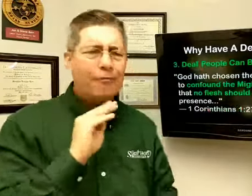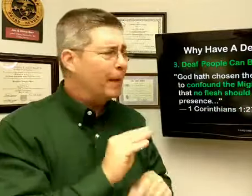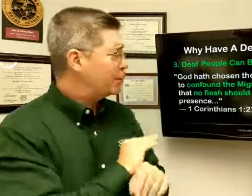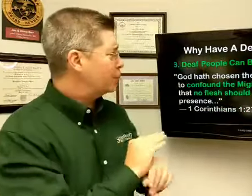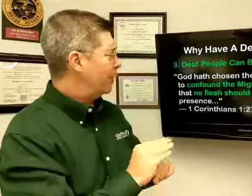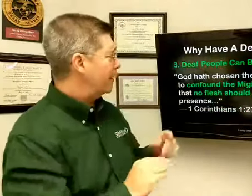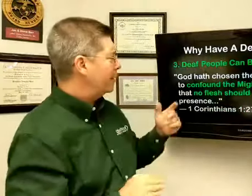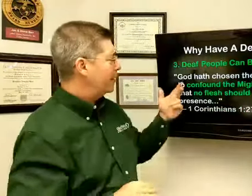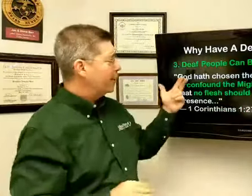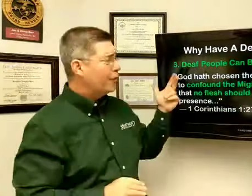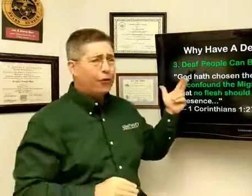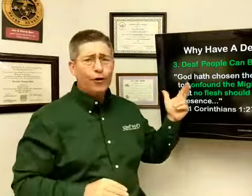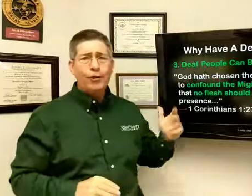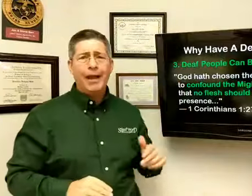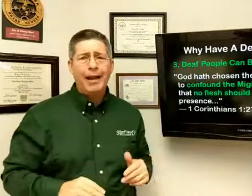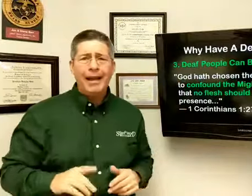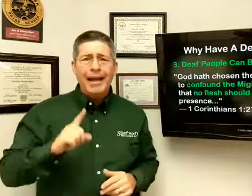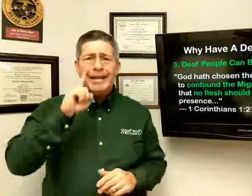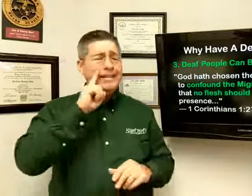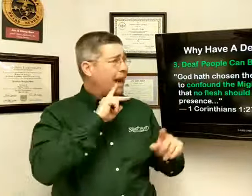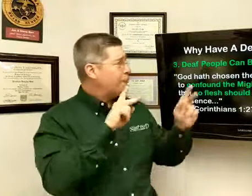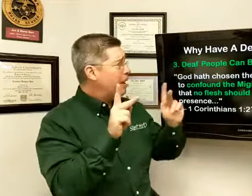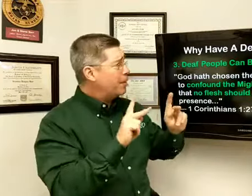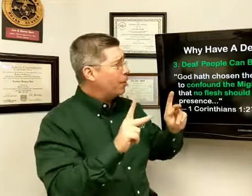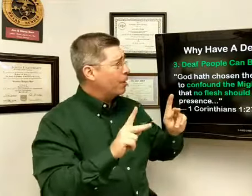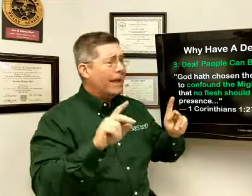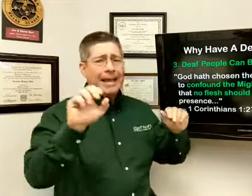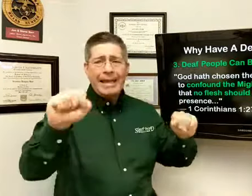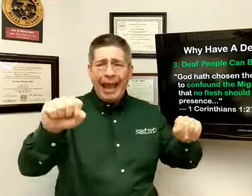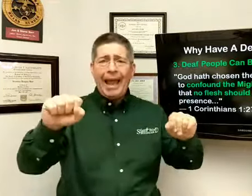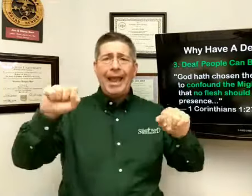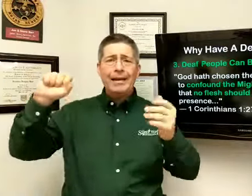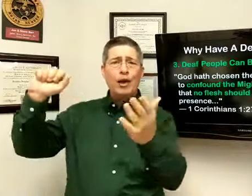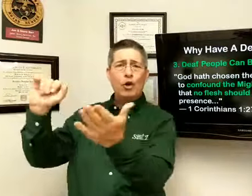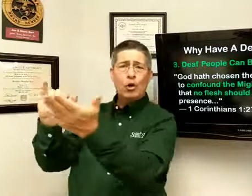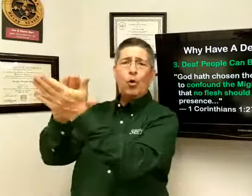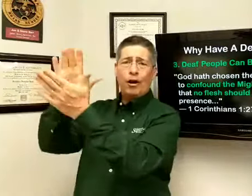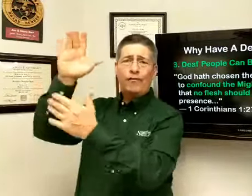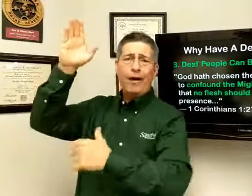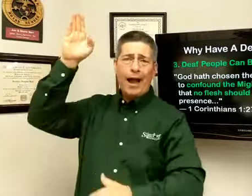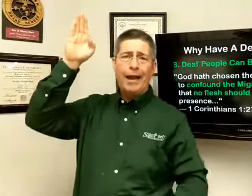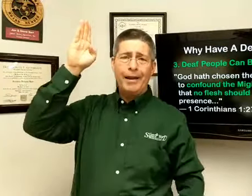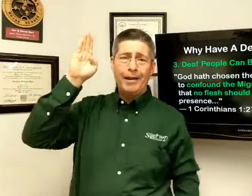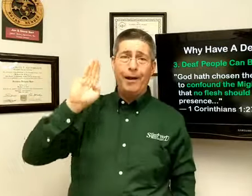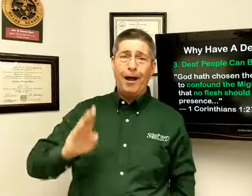ministry? The third thing, deaf people can glorify God.